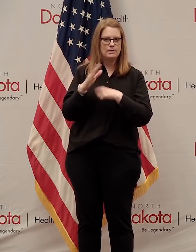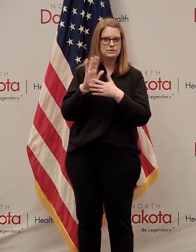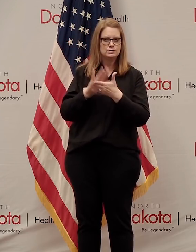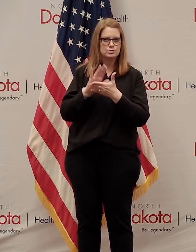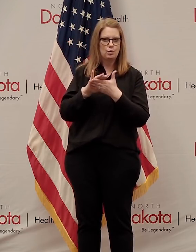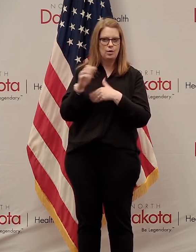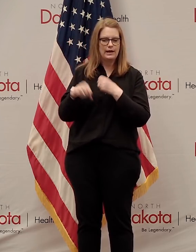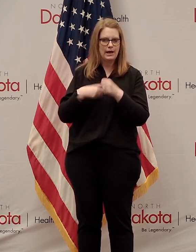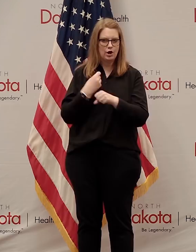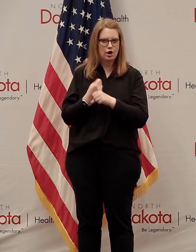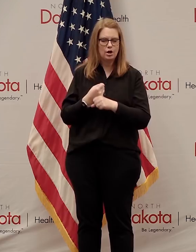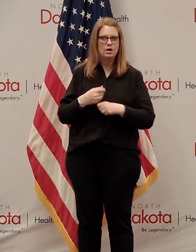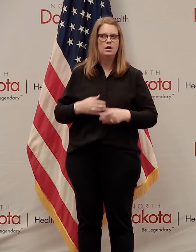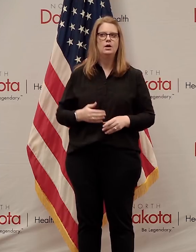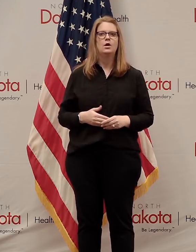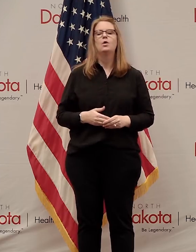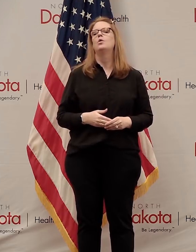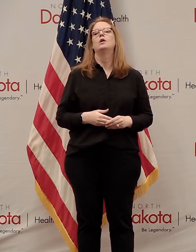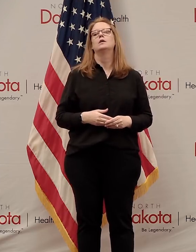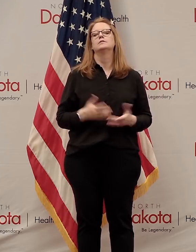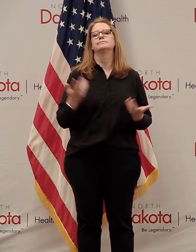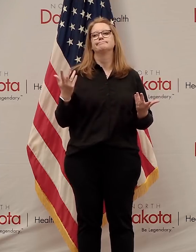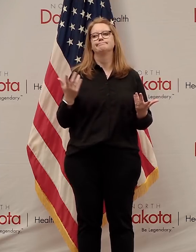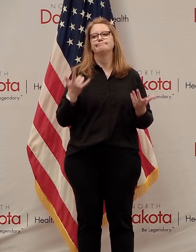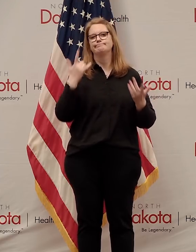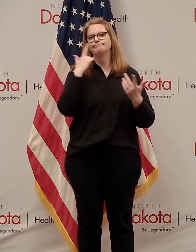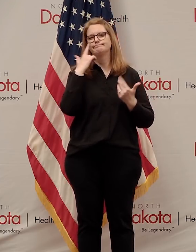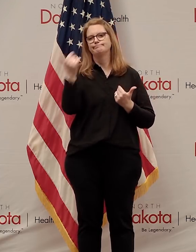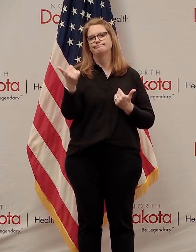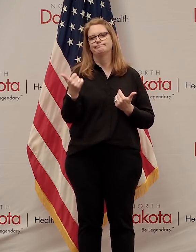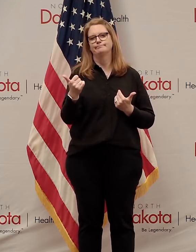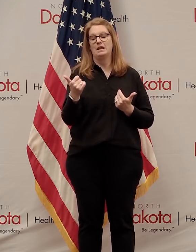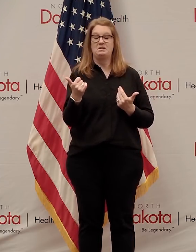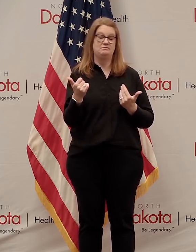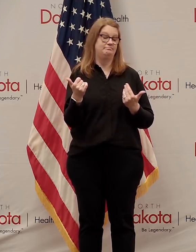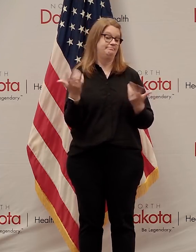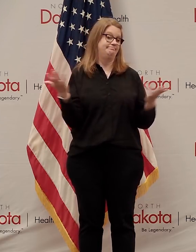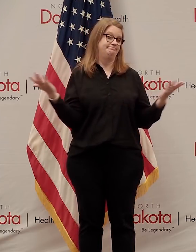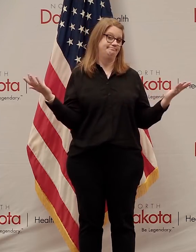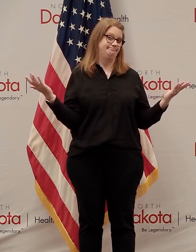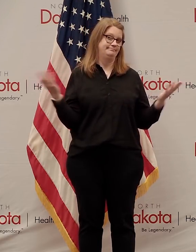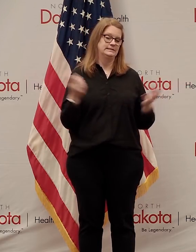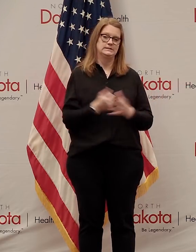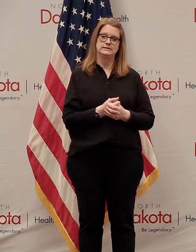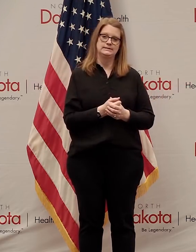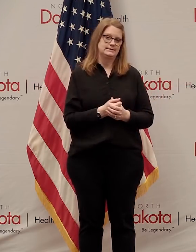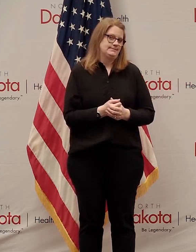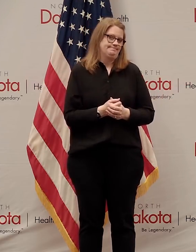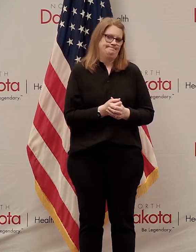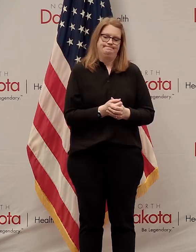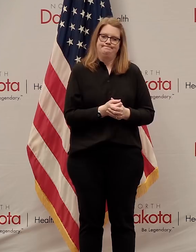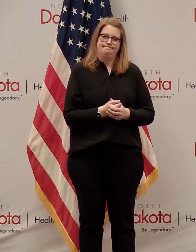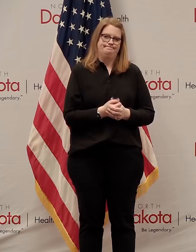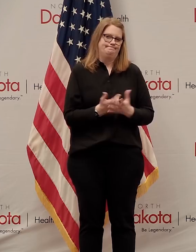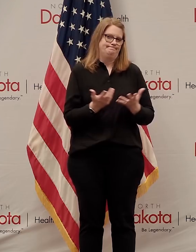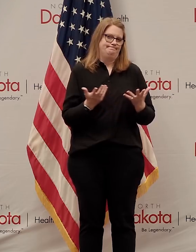Or maybe it is a opt in. mean, we'll see a whole range of options. So I'm not and I don't know.